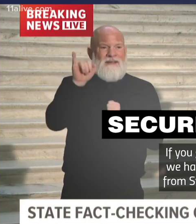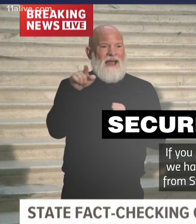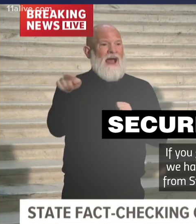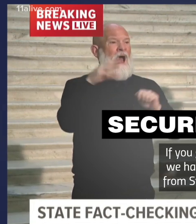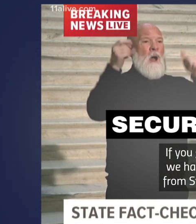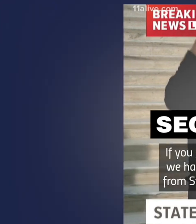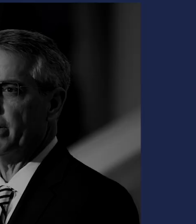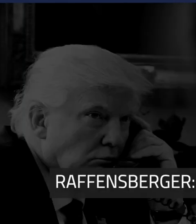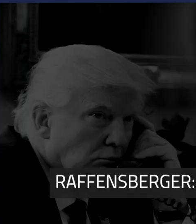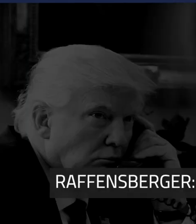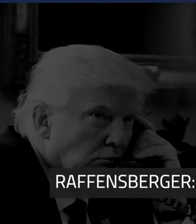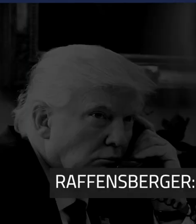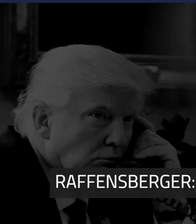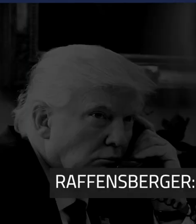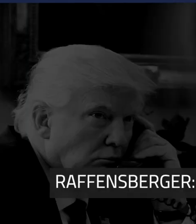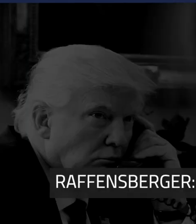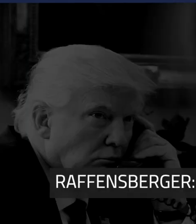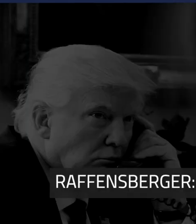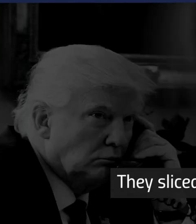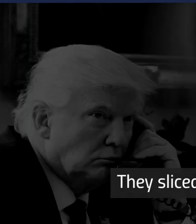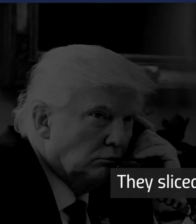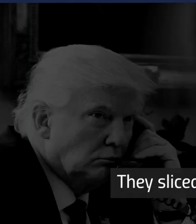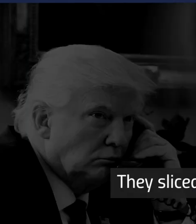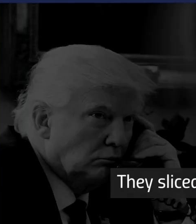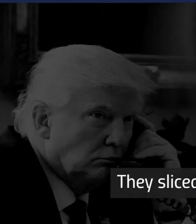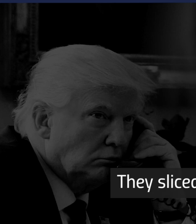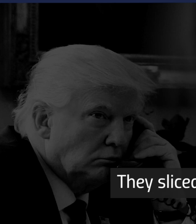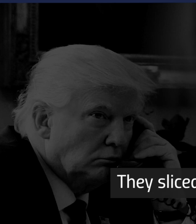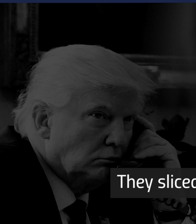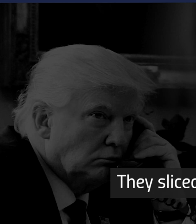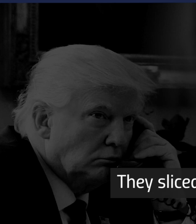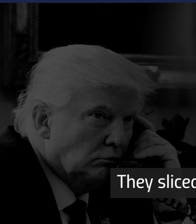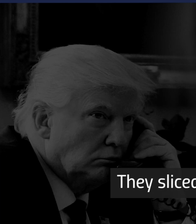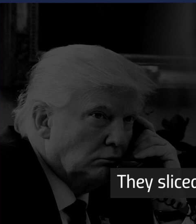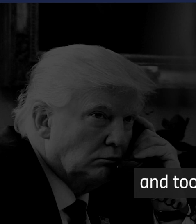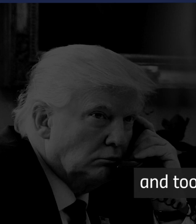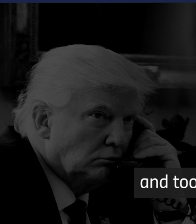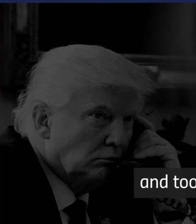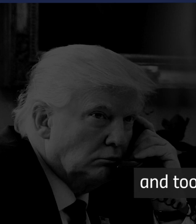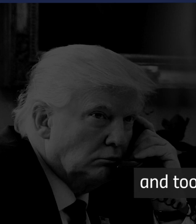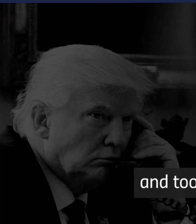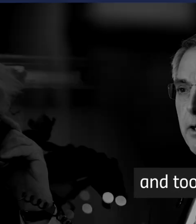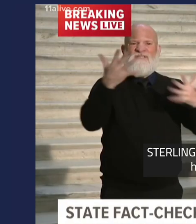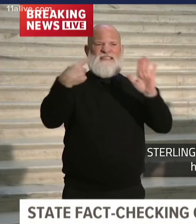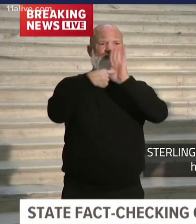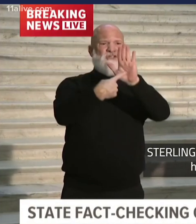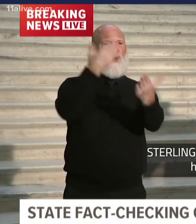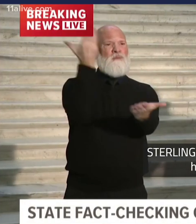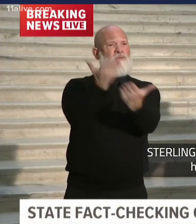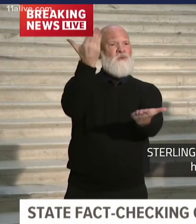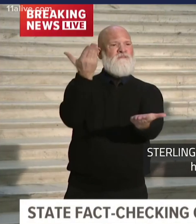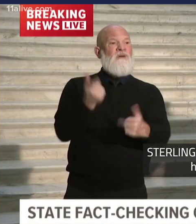State Farm for that day. Rudy Giuliani or his people, they sliced and diced that video and took it out of context. The